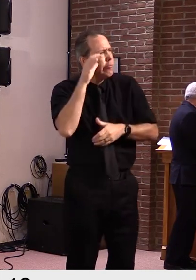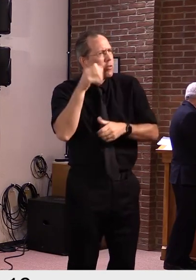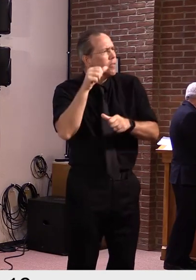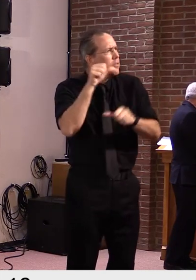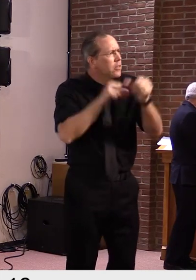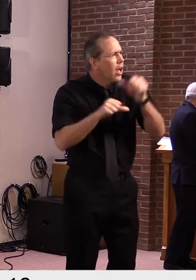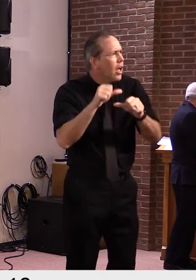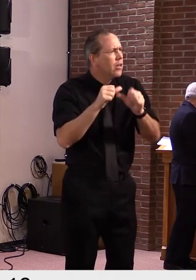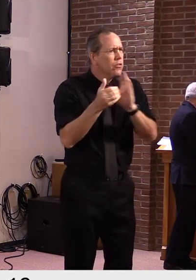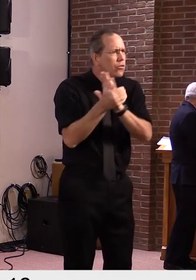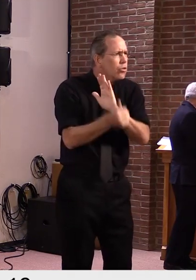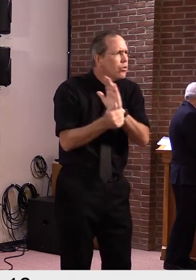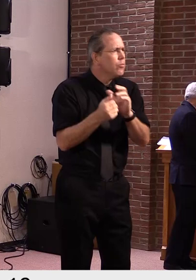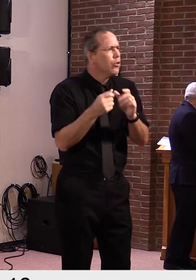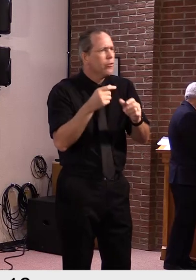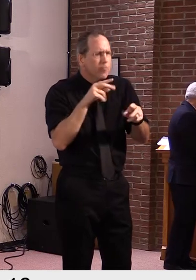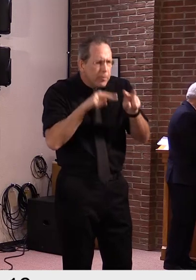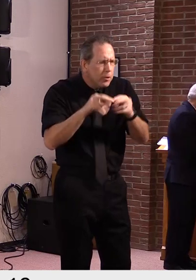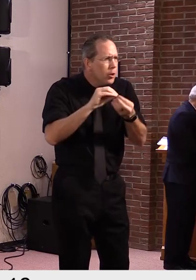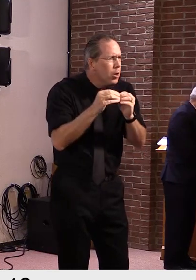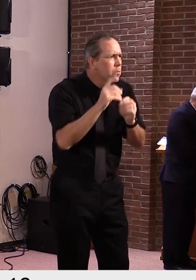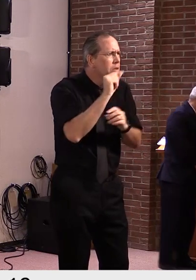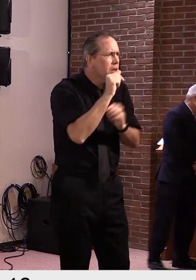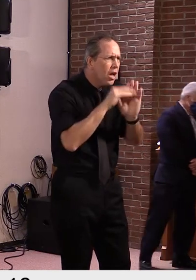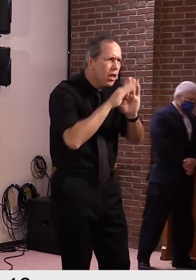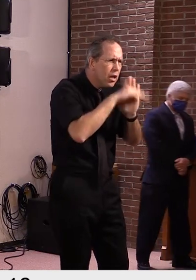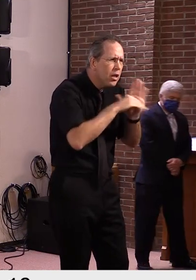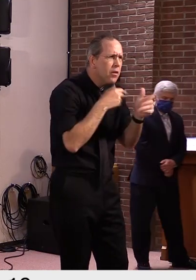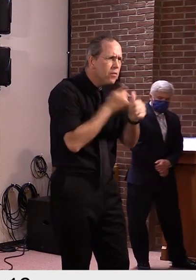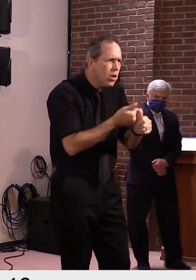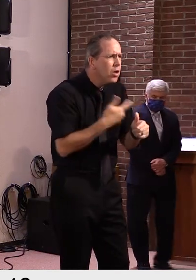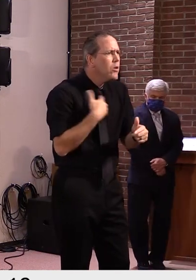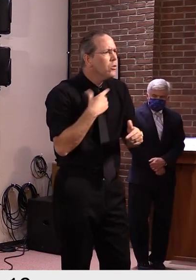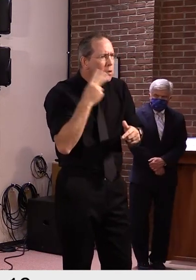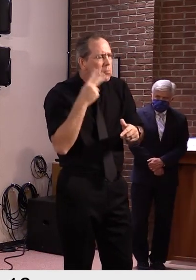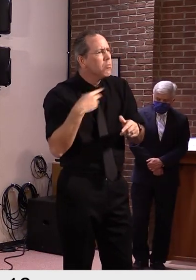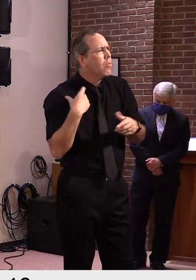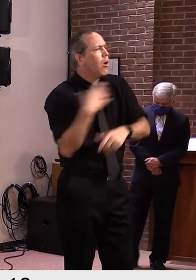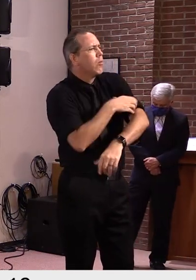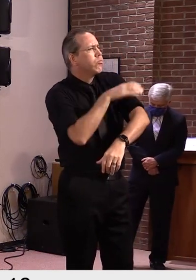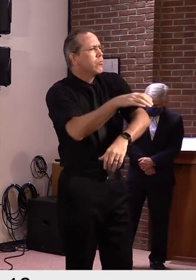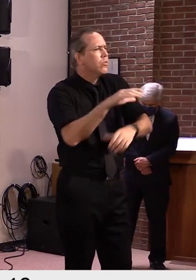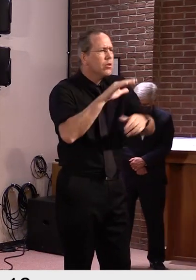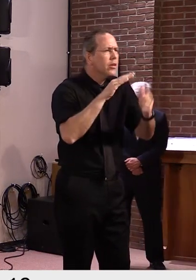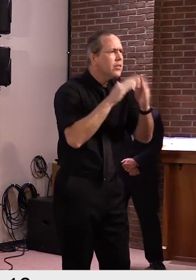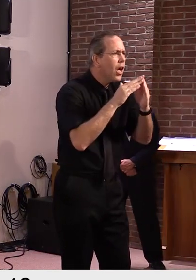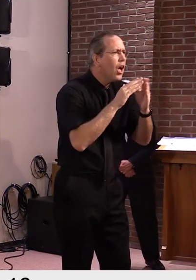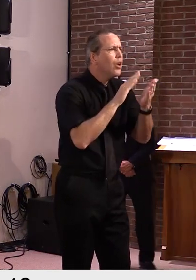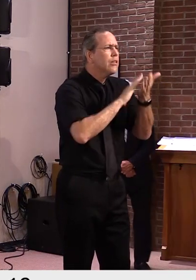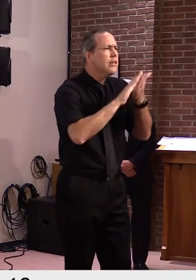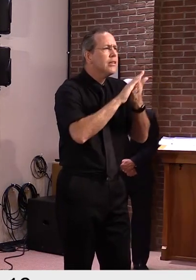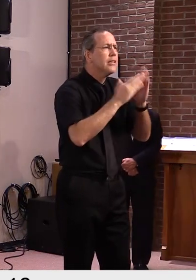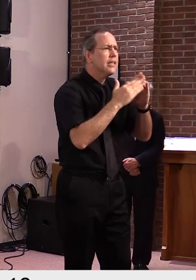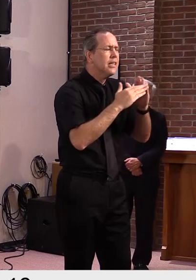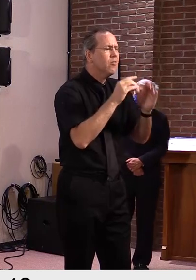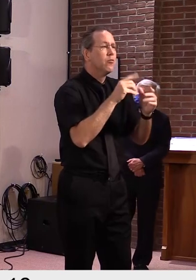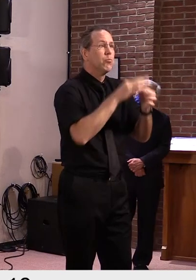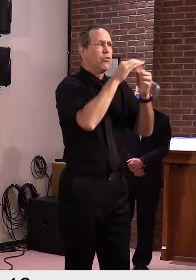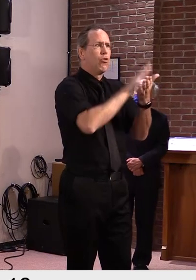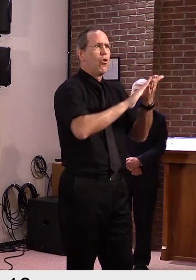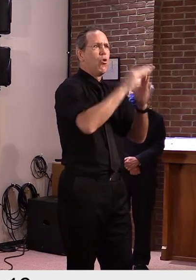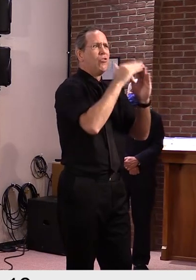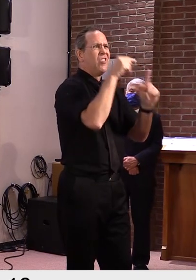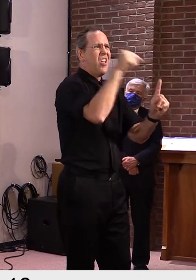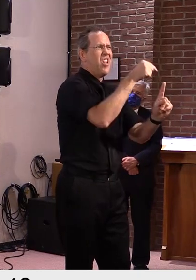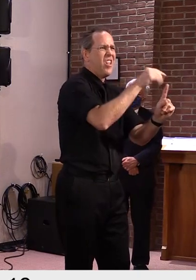especially the college towns, the ability to further limit some high contact and activities as